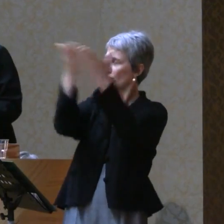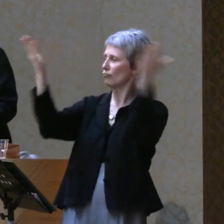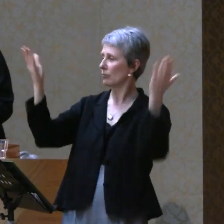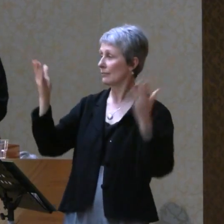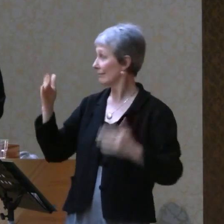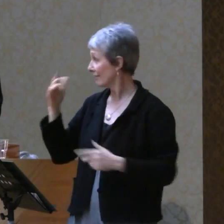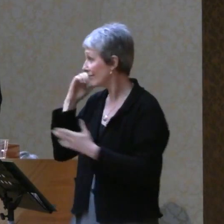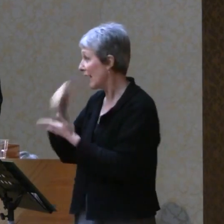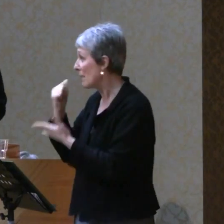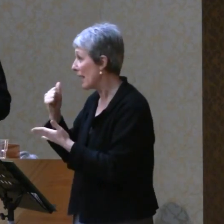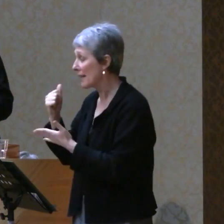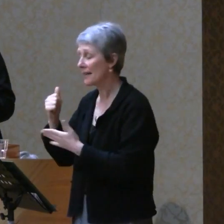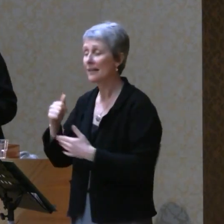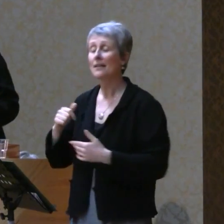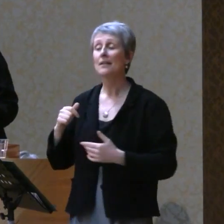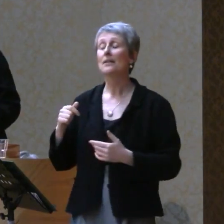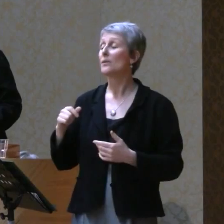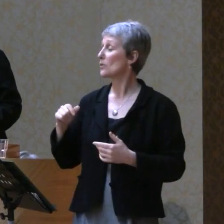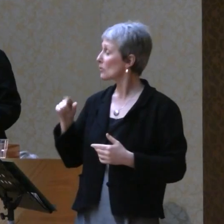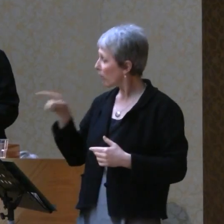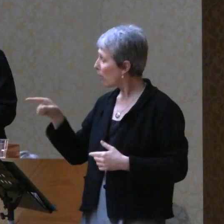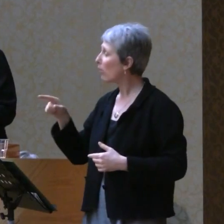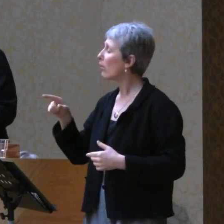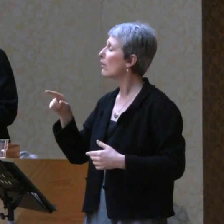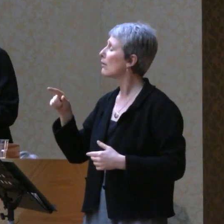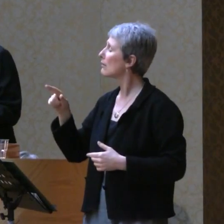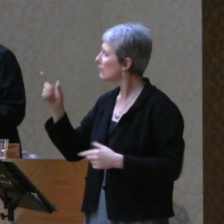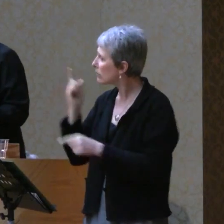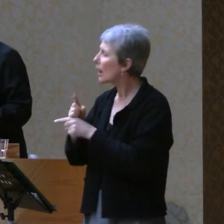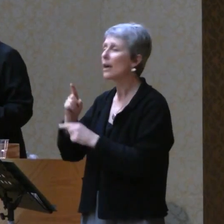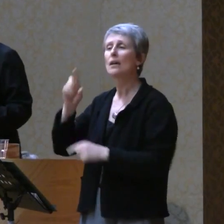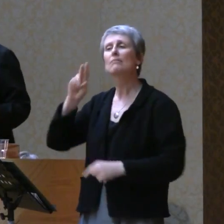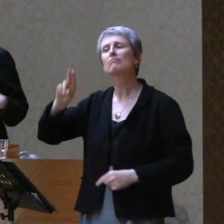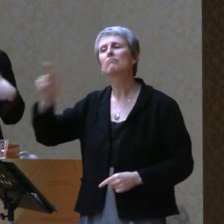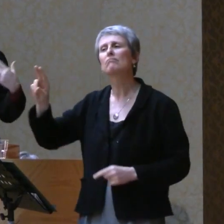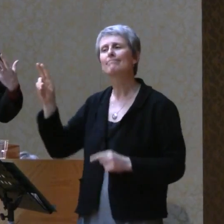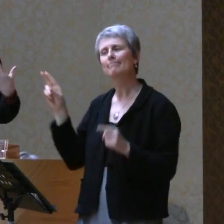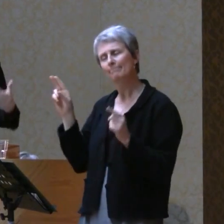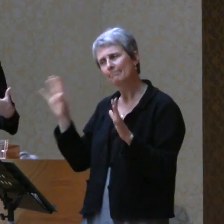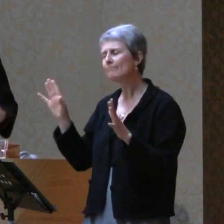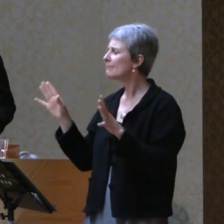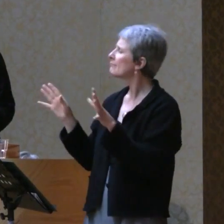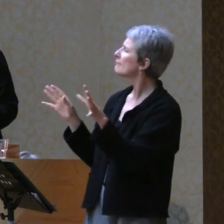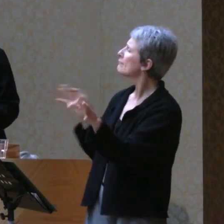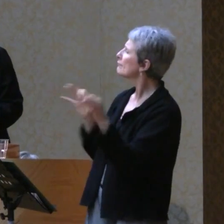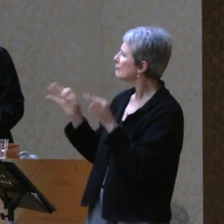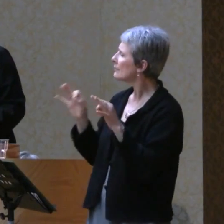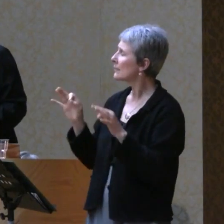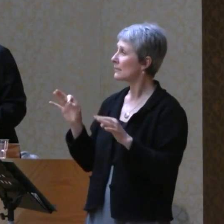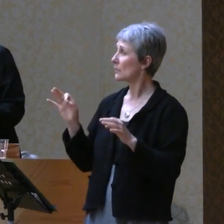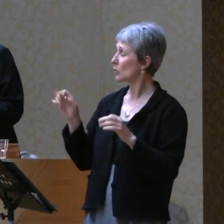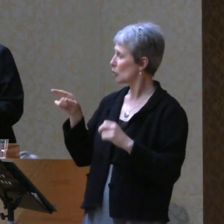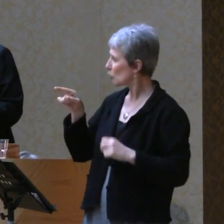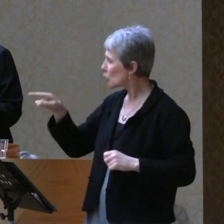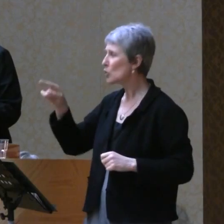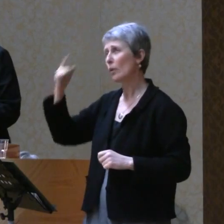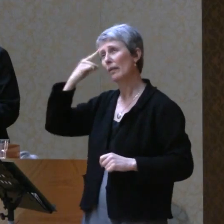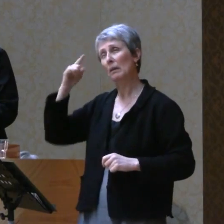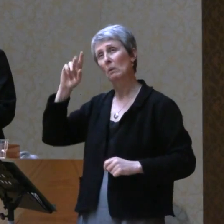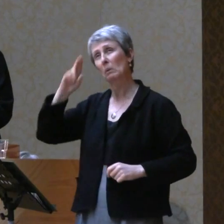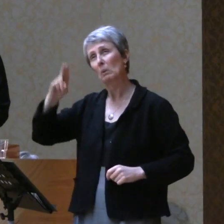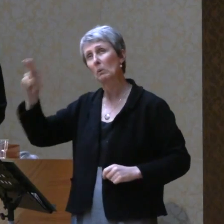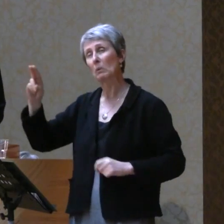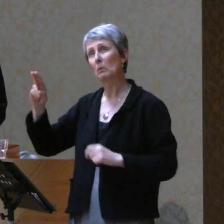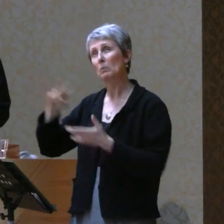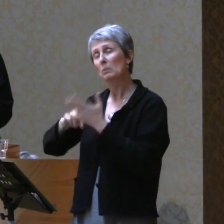So I went on with Jason. So let me try to explain Unitarian Universalism in comparison to what I think your understanding